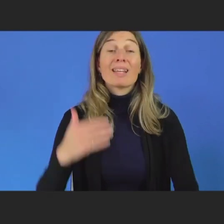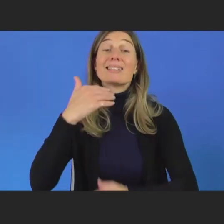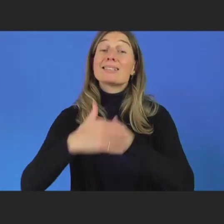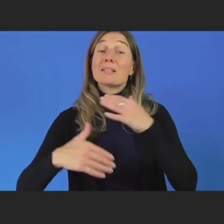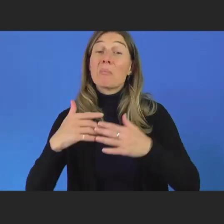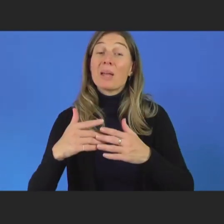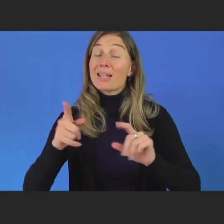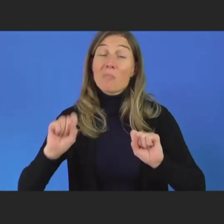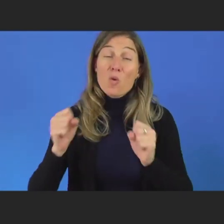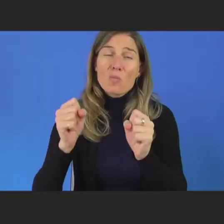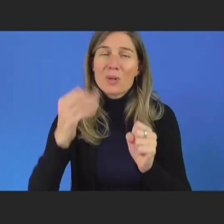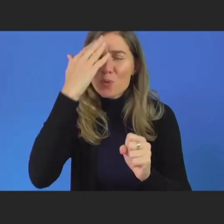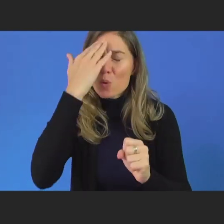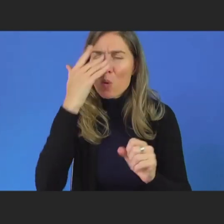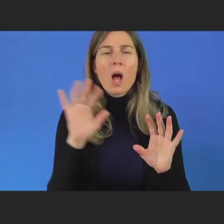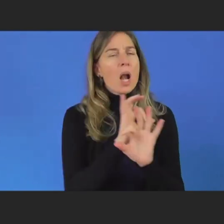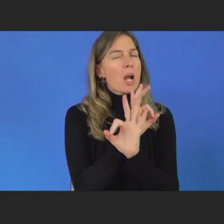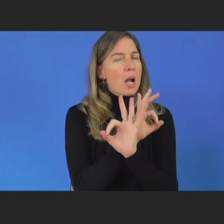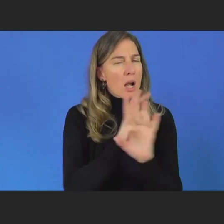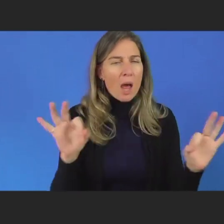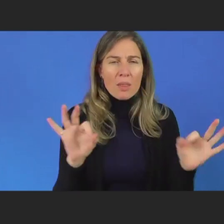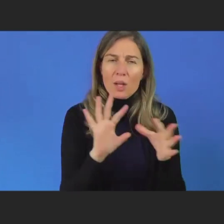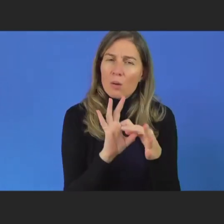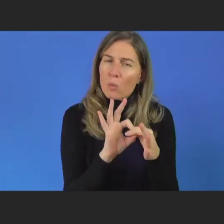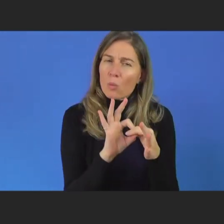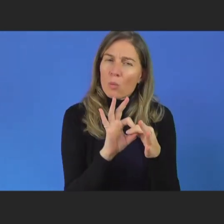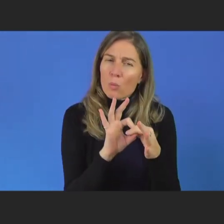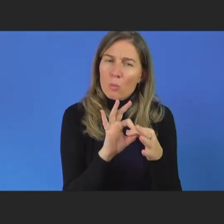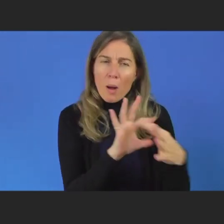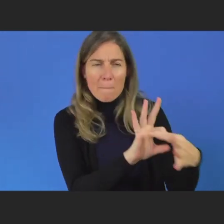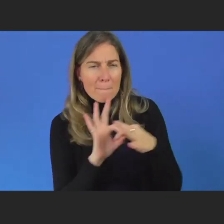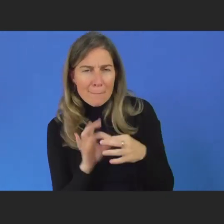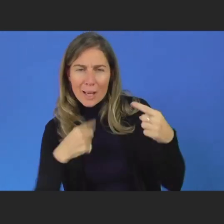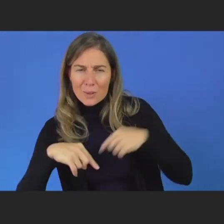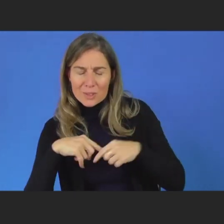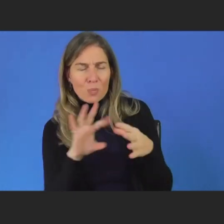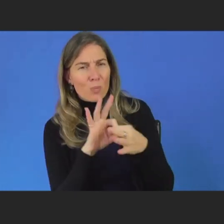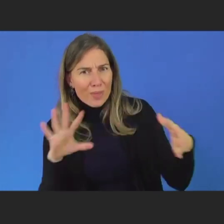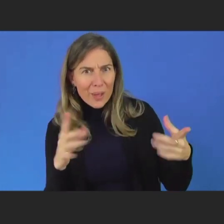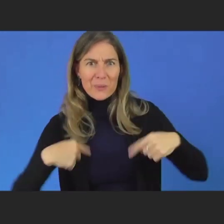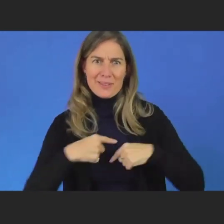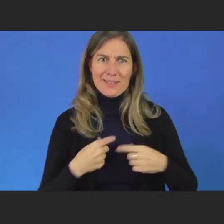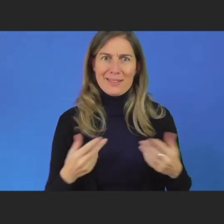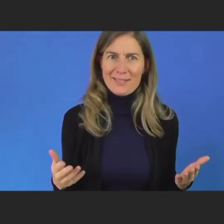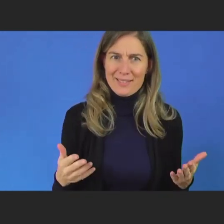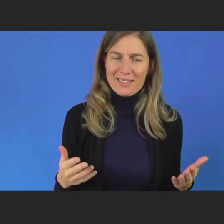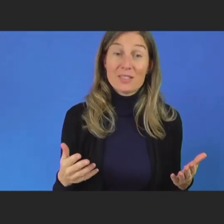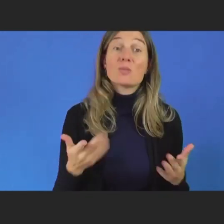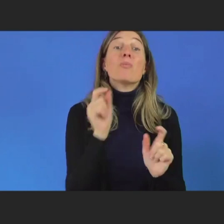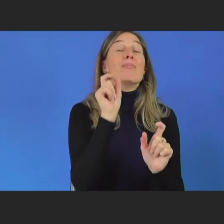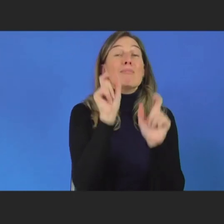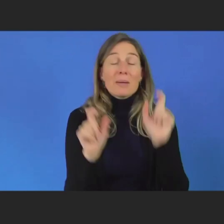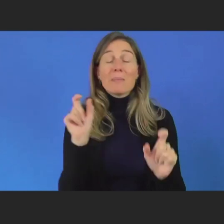about us without us. And it really means that persons with disability need to be involved